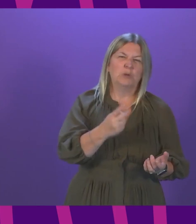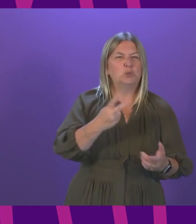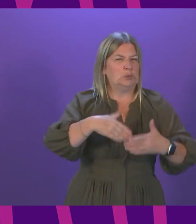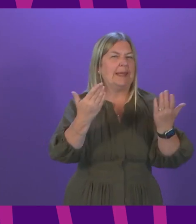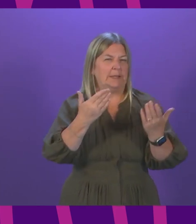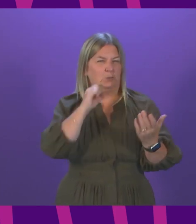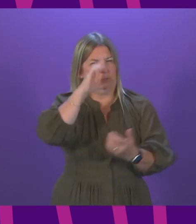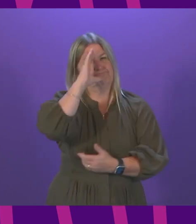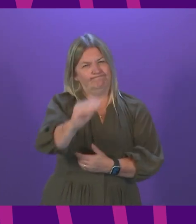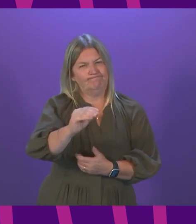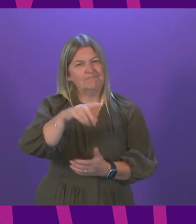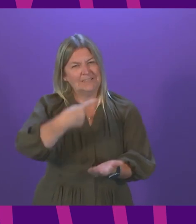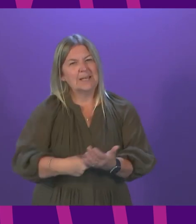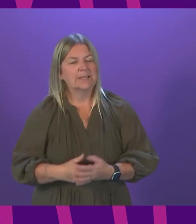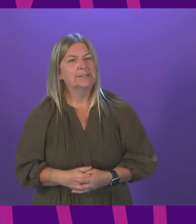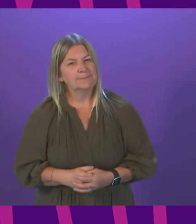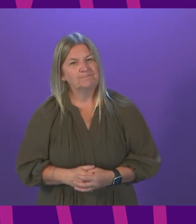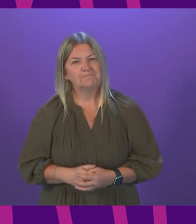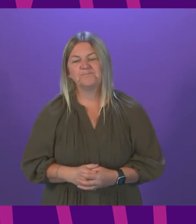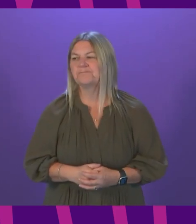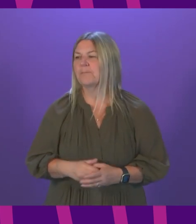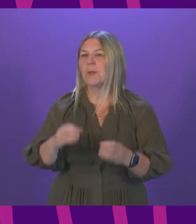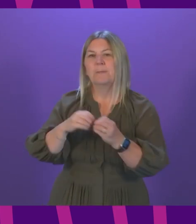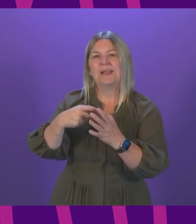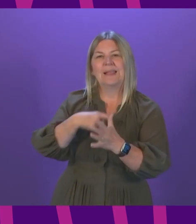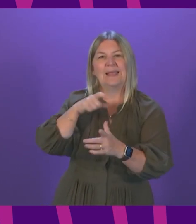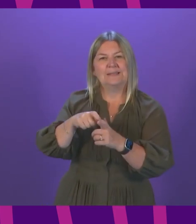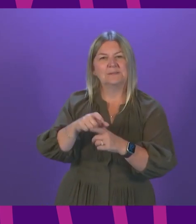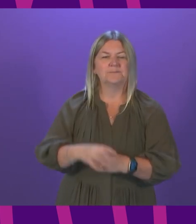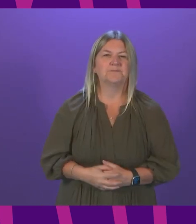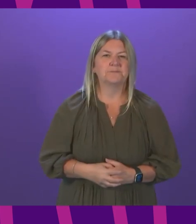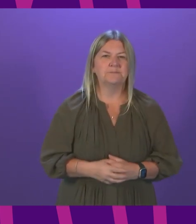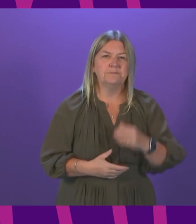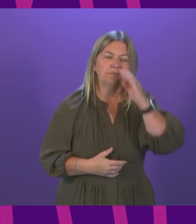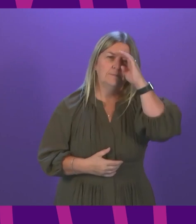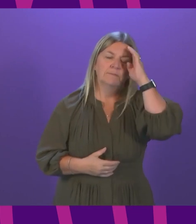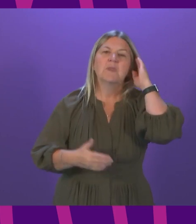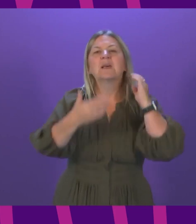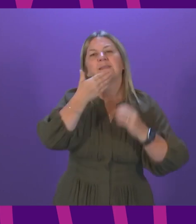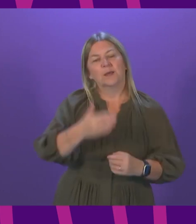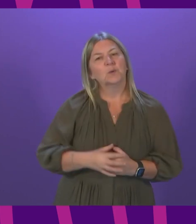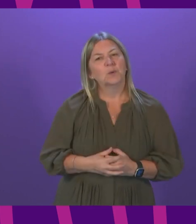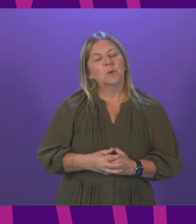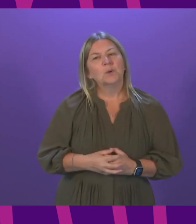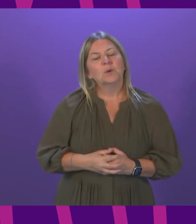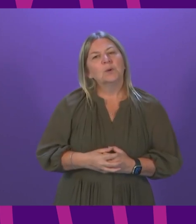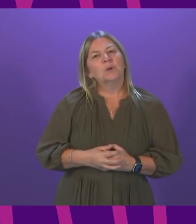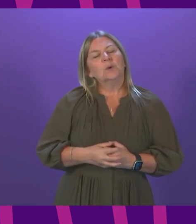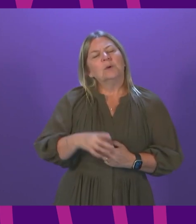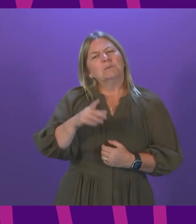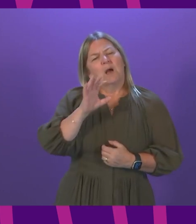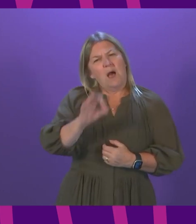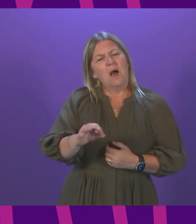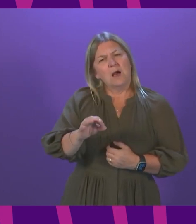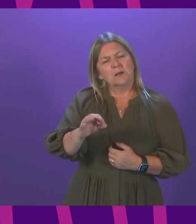the next couple of days. I call Bill Kidd to be followed by Daniel Johnson. Thank you, the presiding officer. First Minister, seafarers